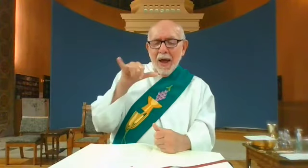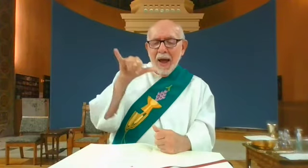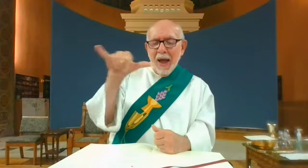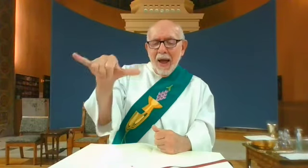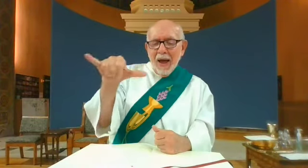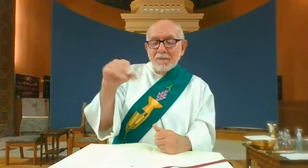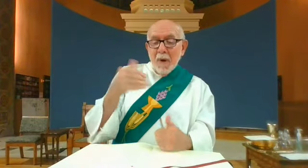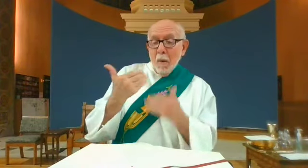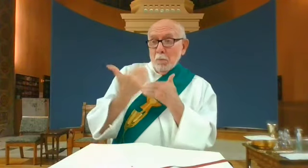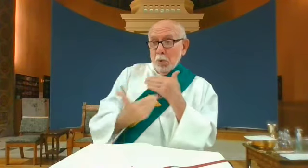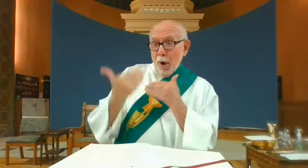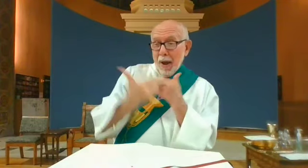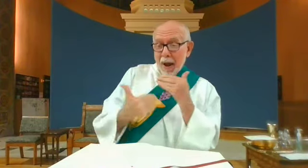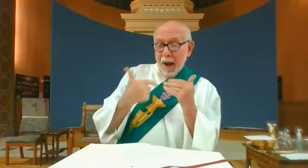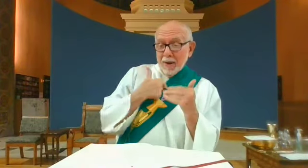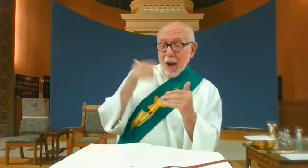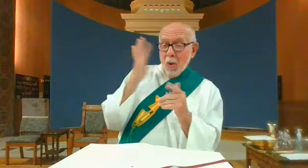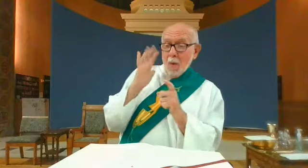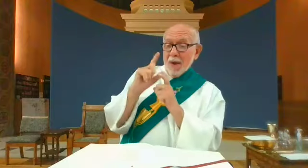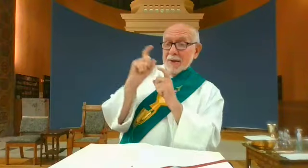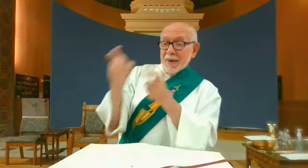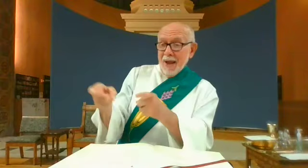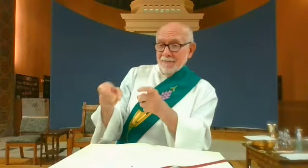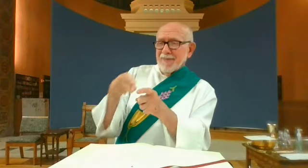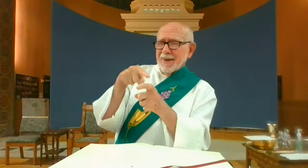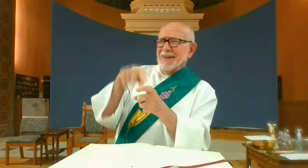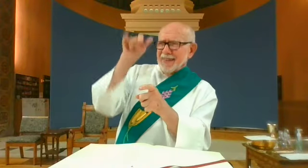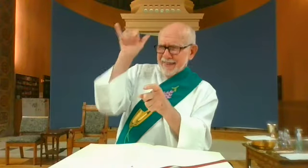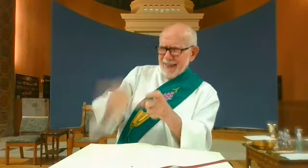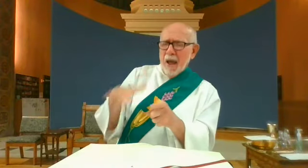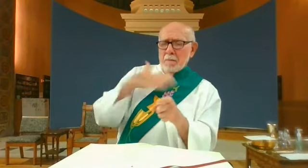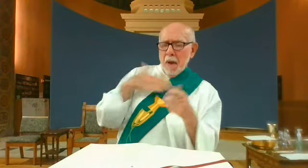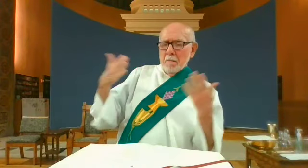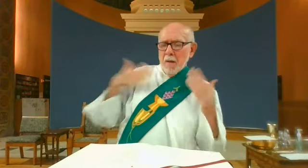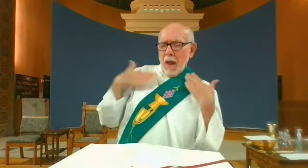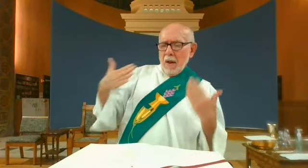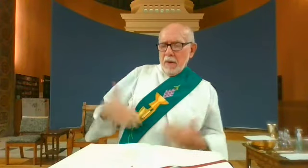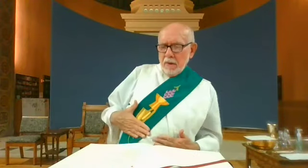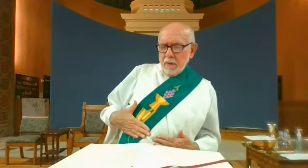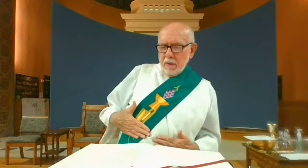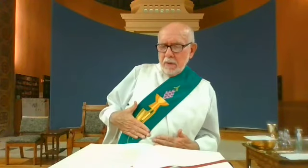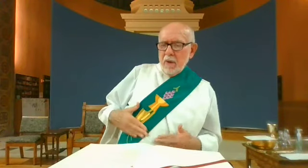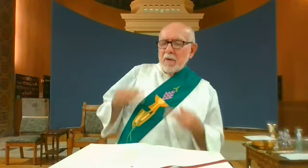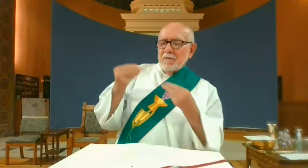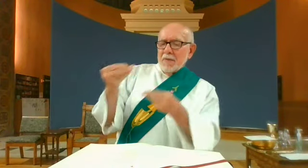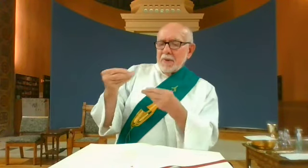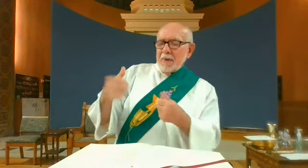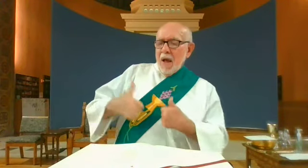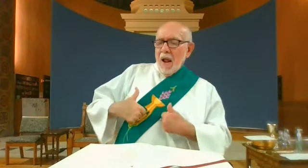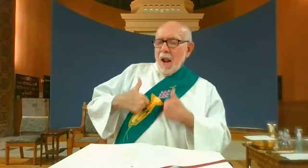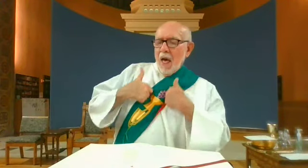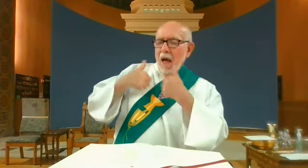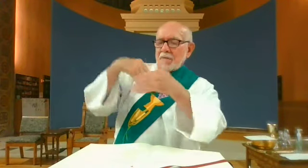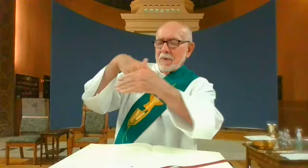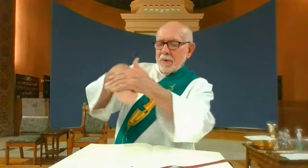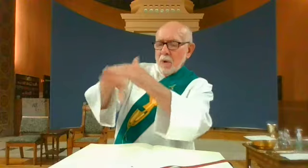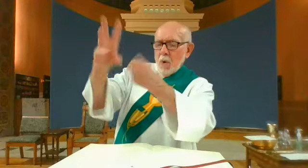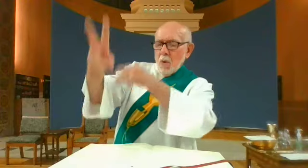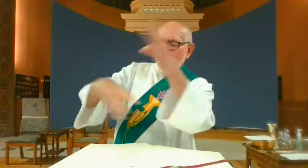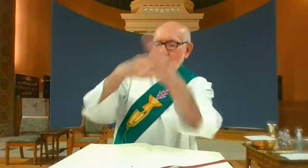Whoever eats this bread will live forever. And the bread that I will give